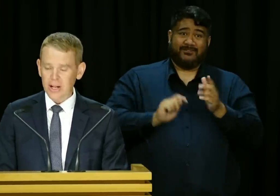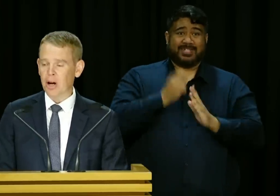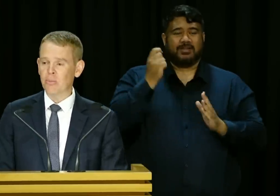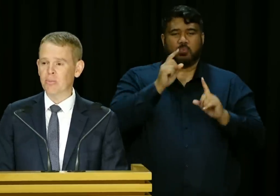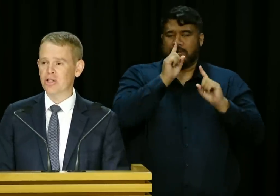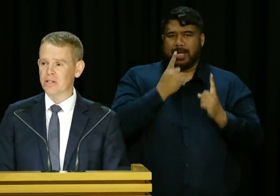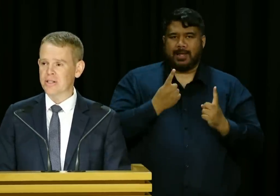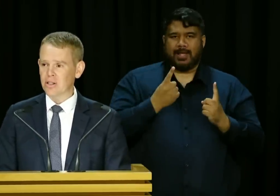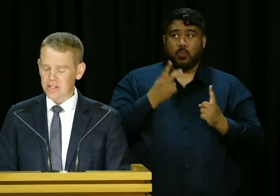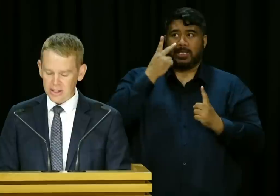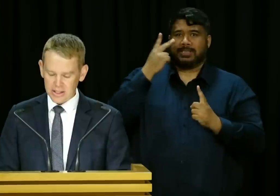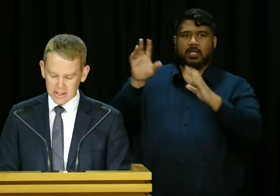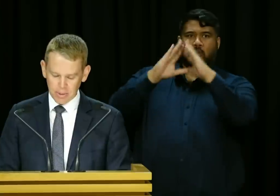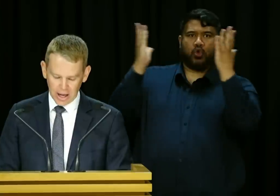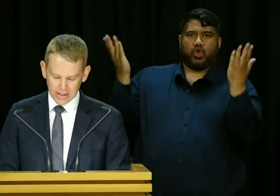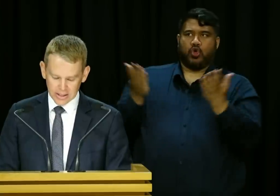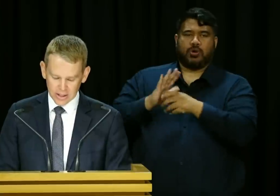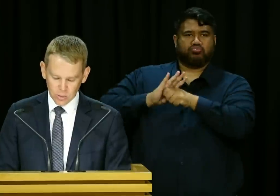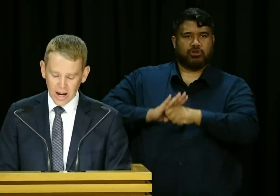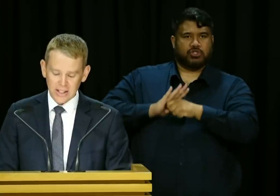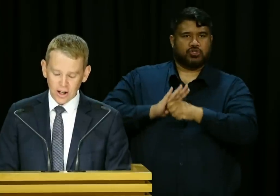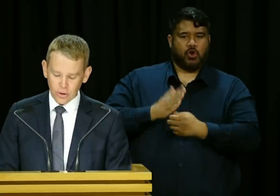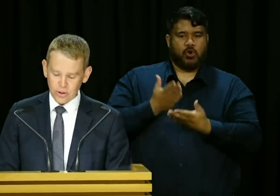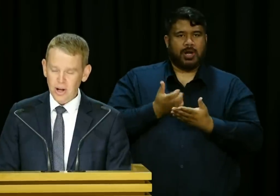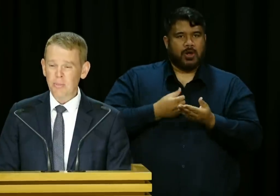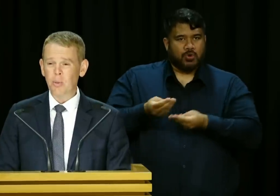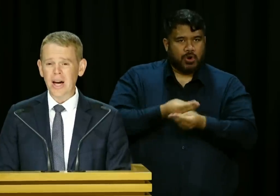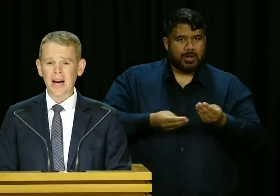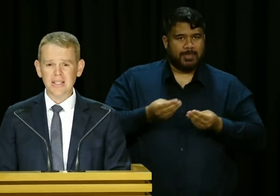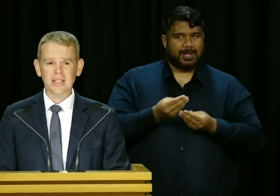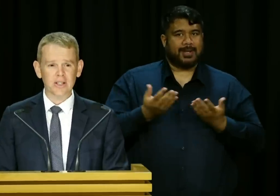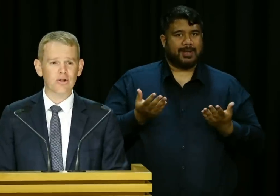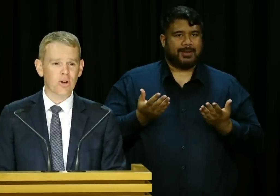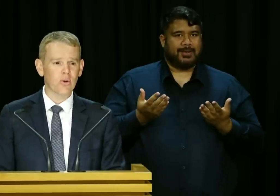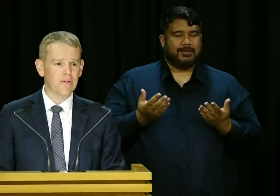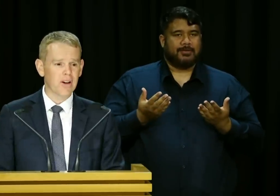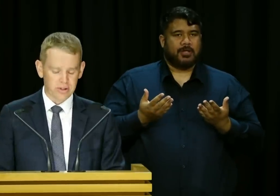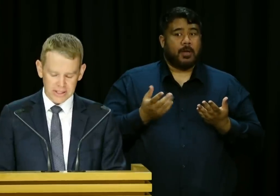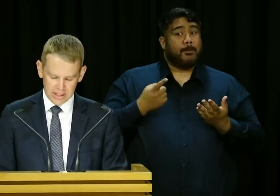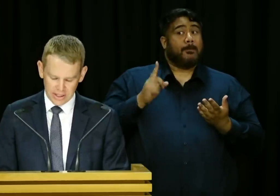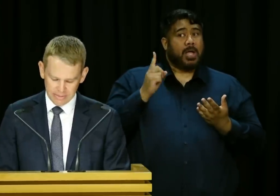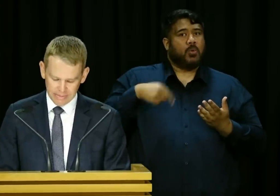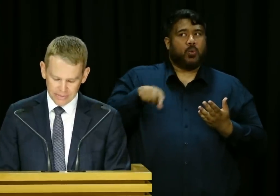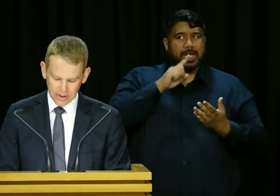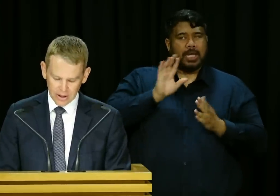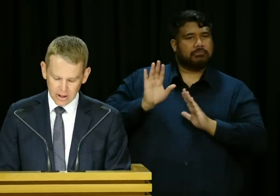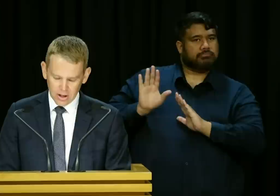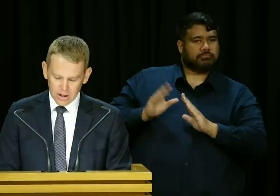the global economic pressures that New Zealand is up against. We aren't alone, but we are still in control of our own destiny.